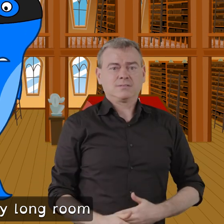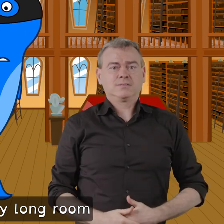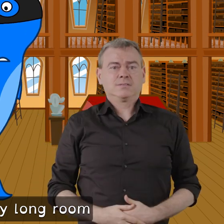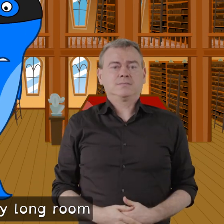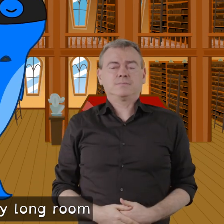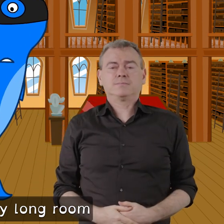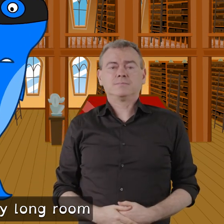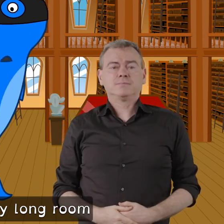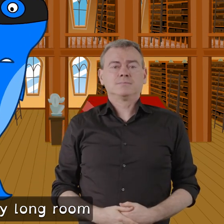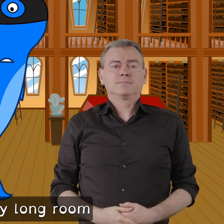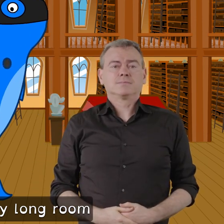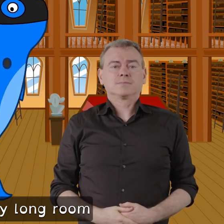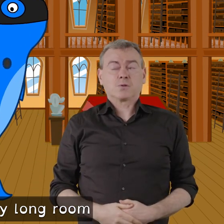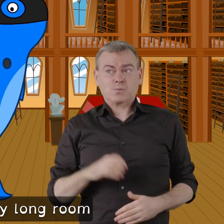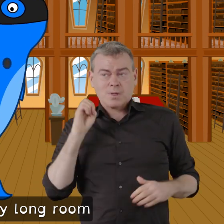very long room